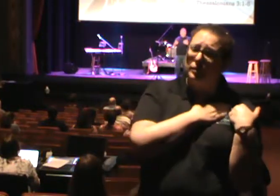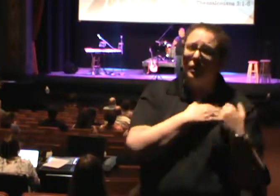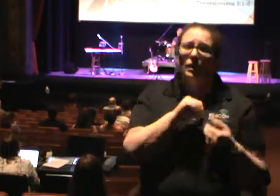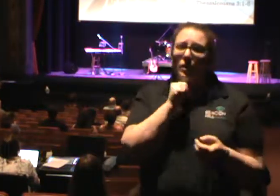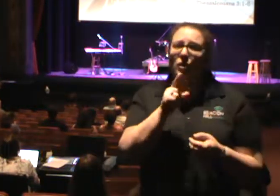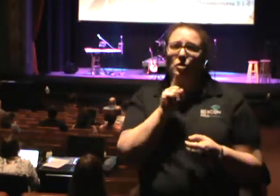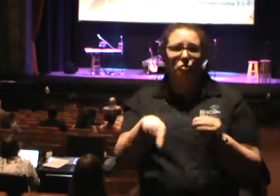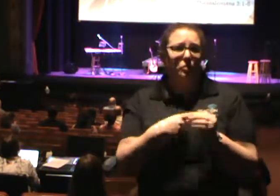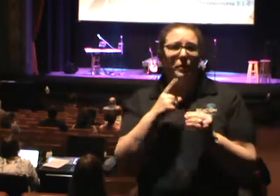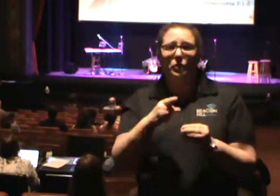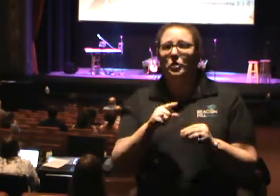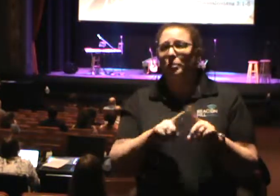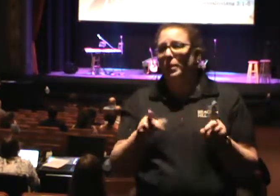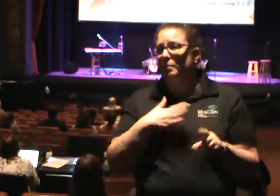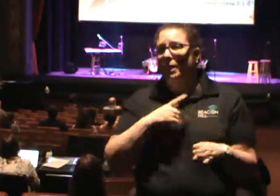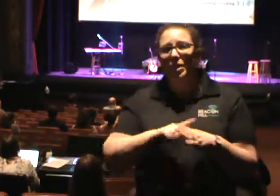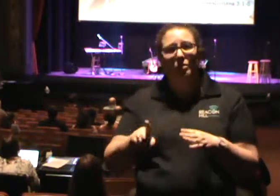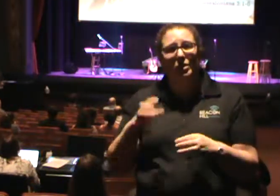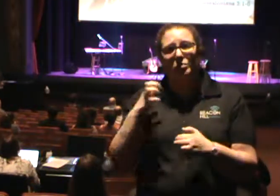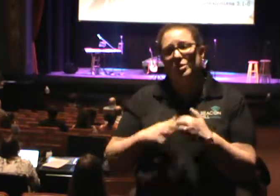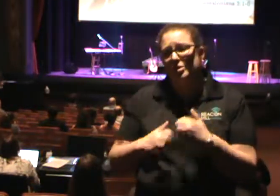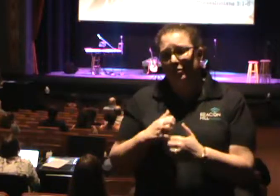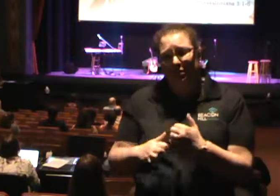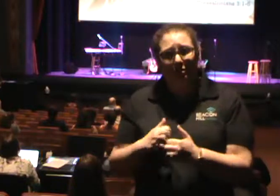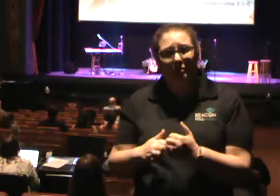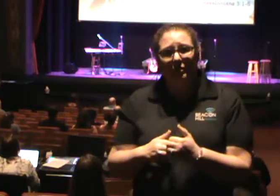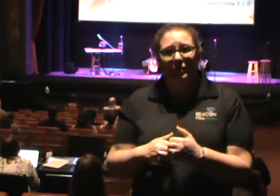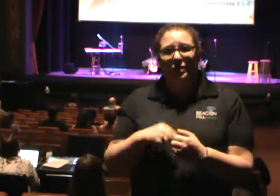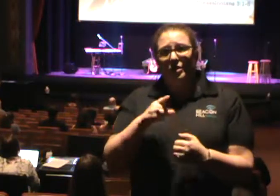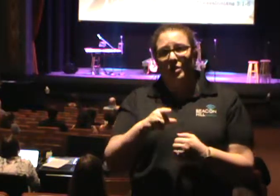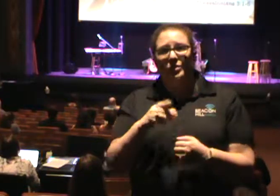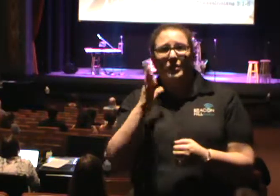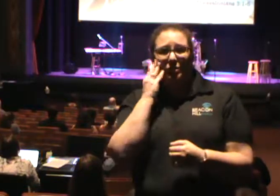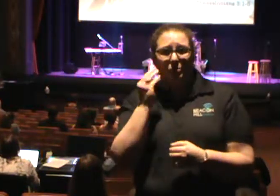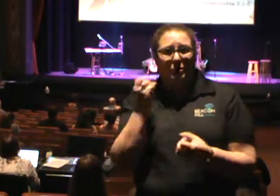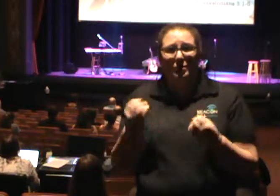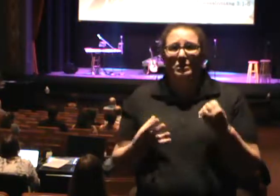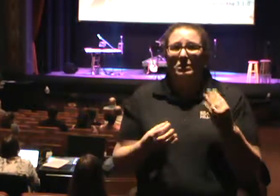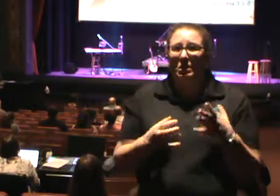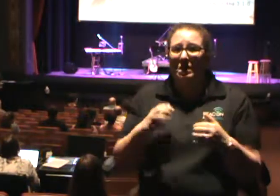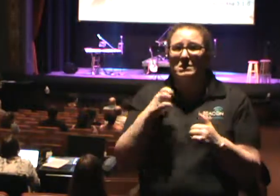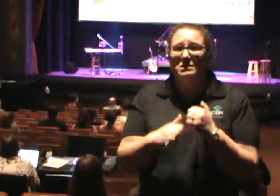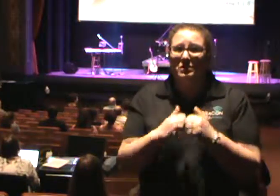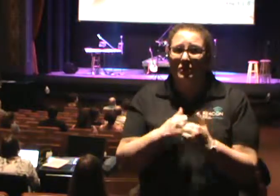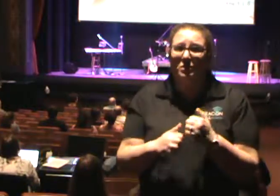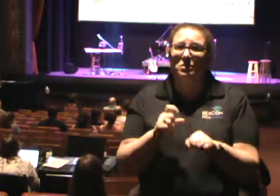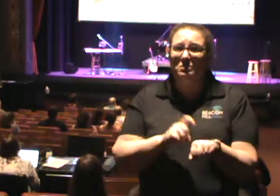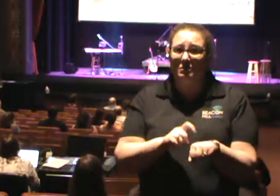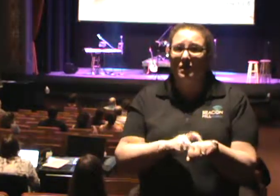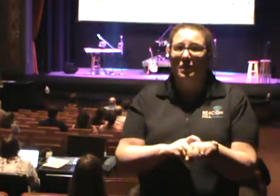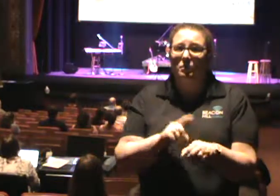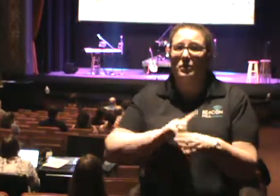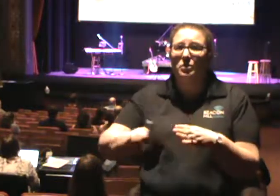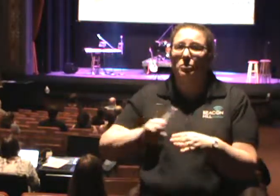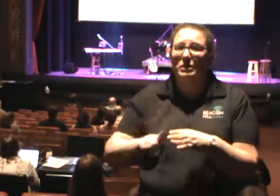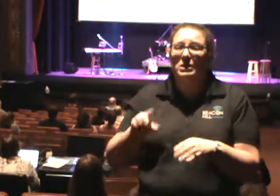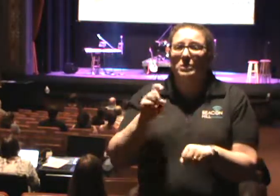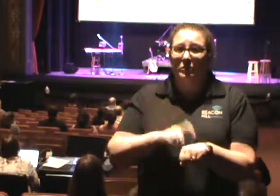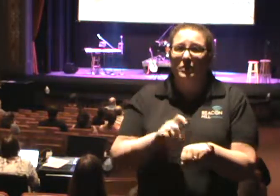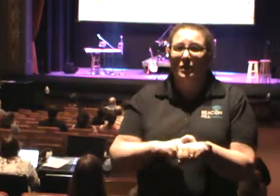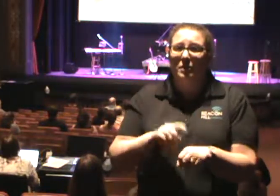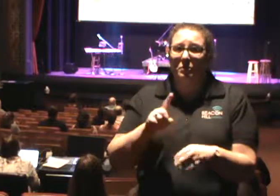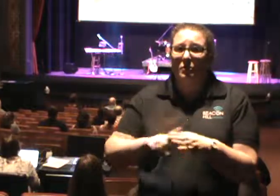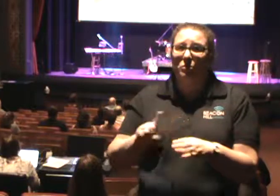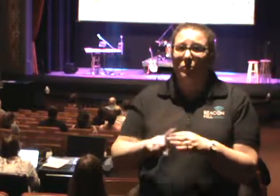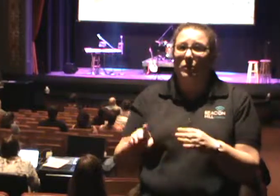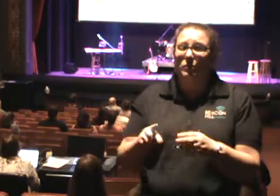I've had a tough week. Have had a tough week? Anybody here been through a lot of junk this week? I mean, there's just been some times this week where, I mean, it's